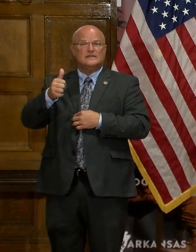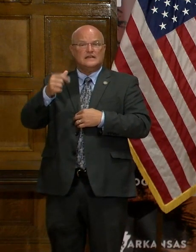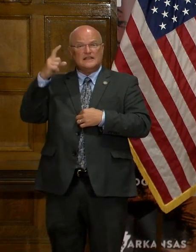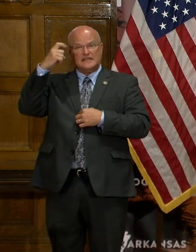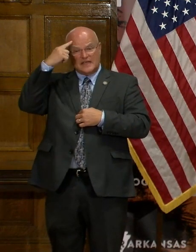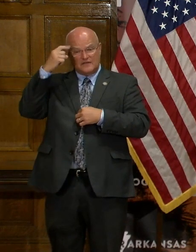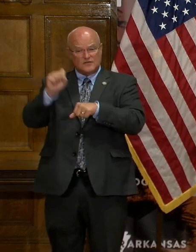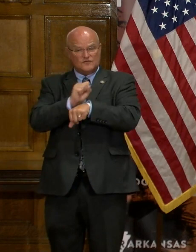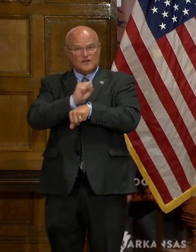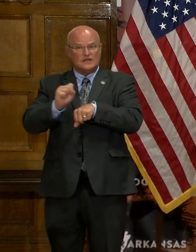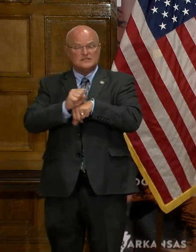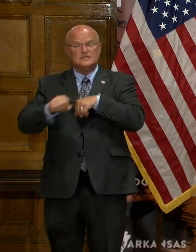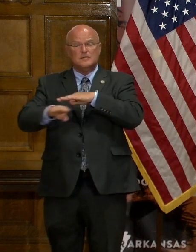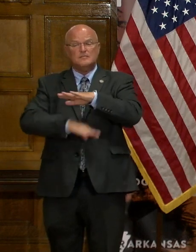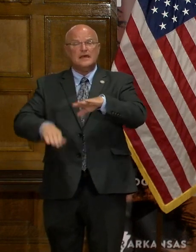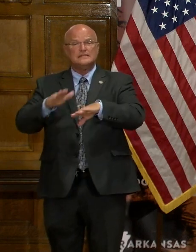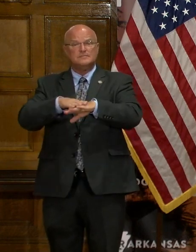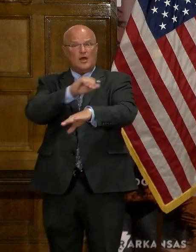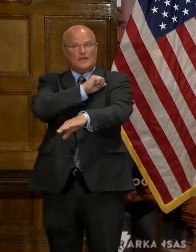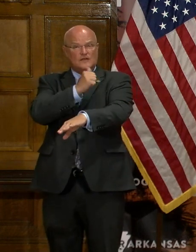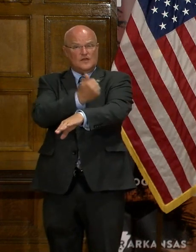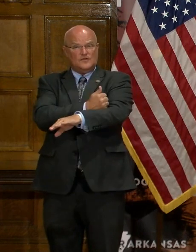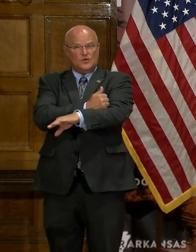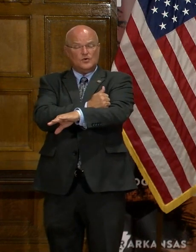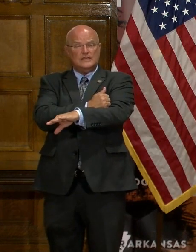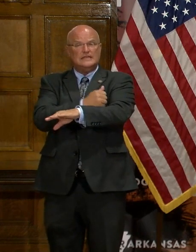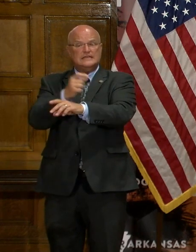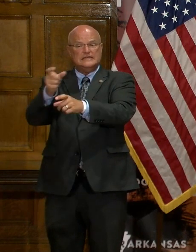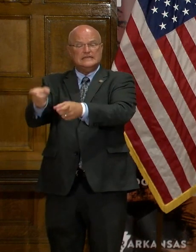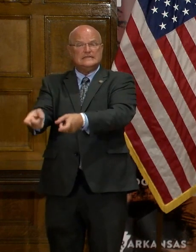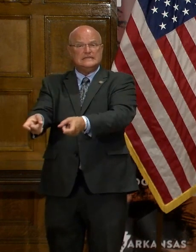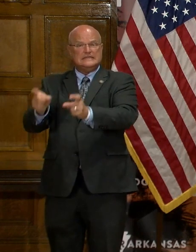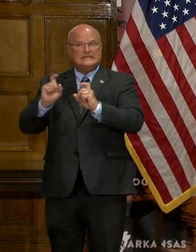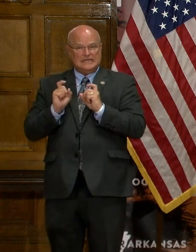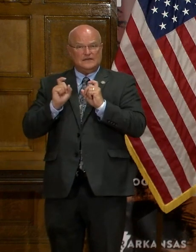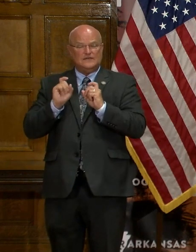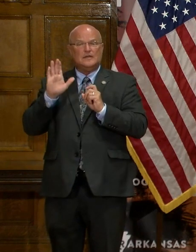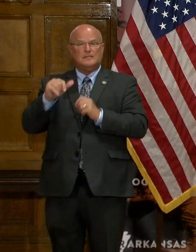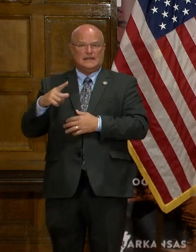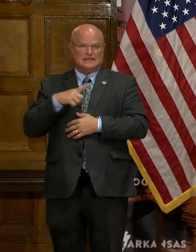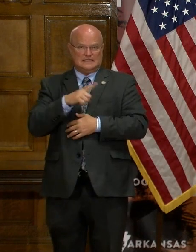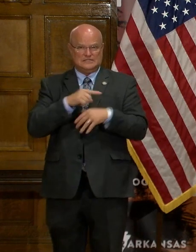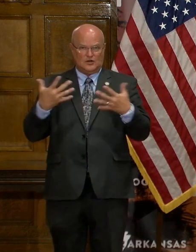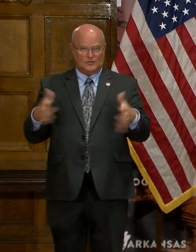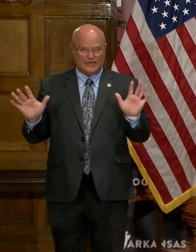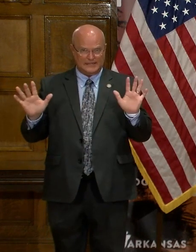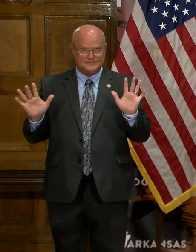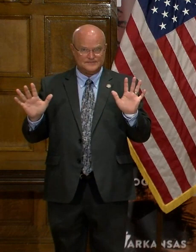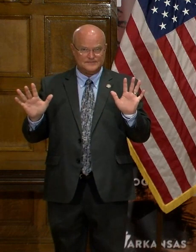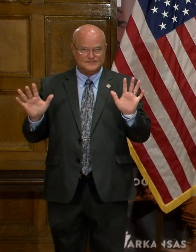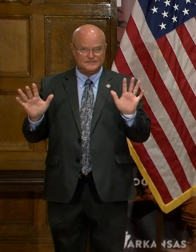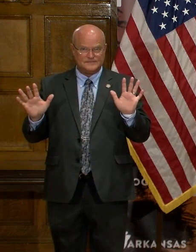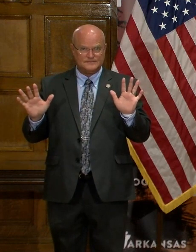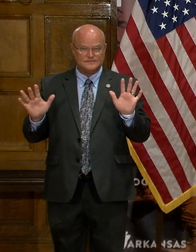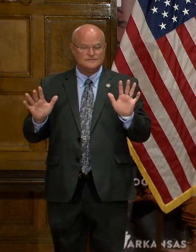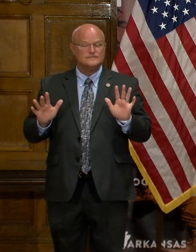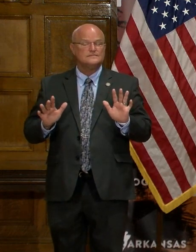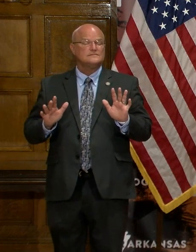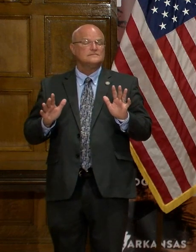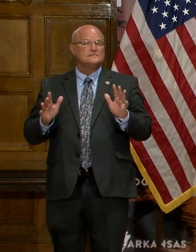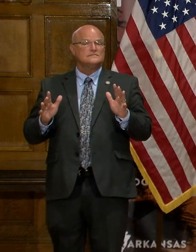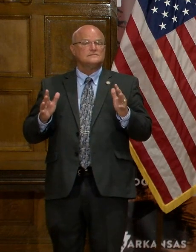that are based upon the authority wisely granted by the General Assembly. Now,